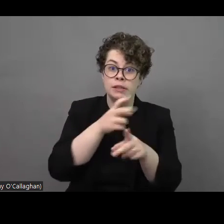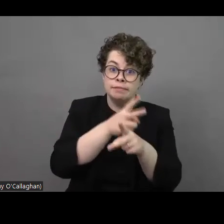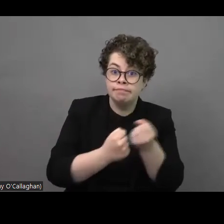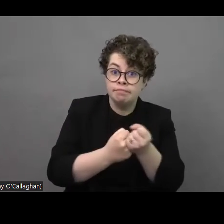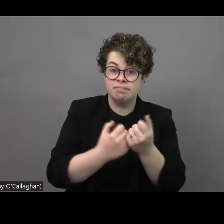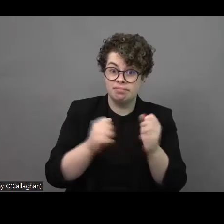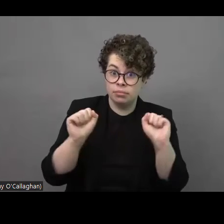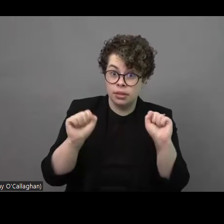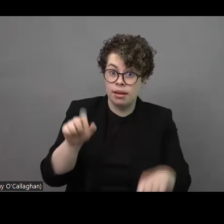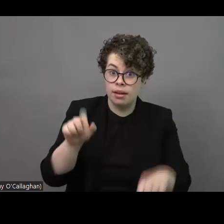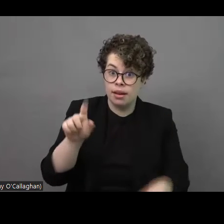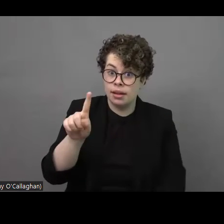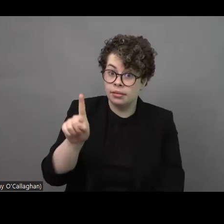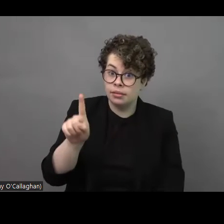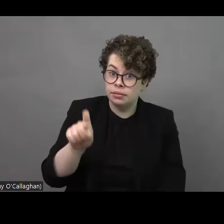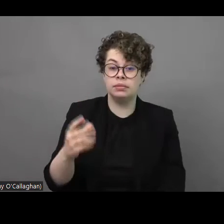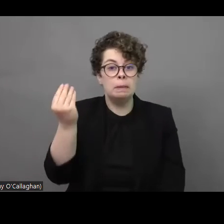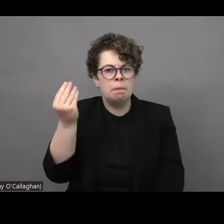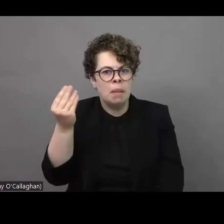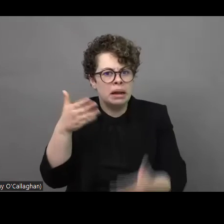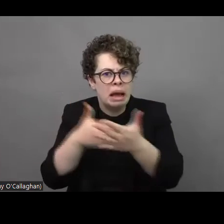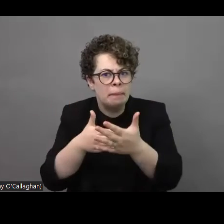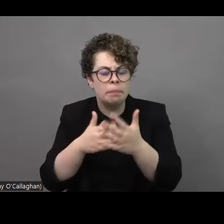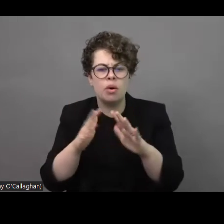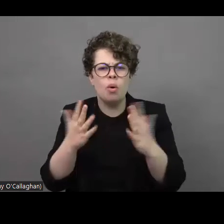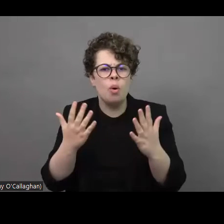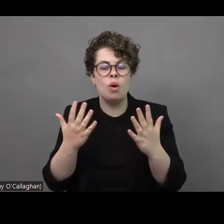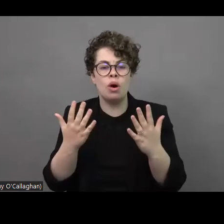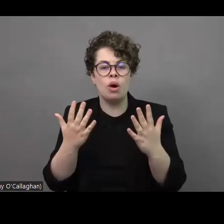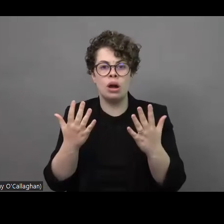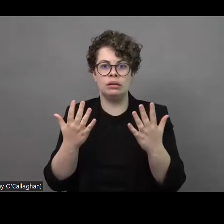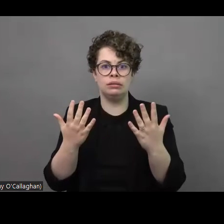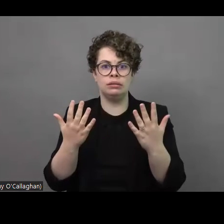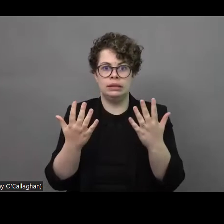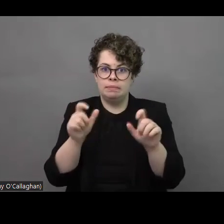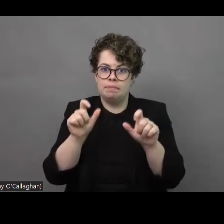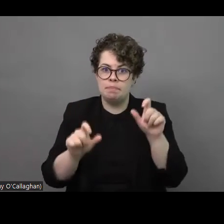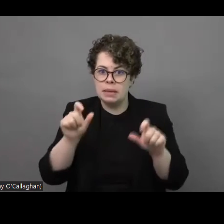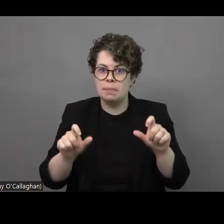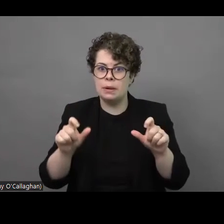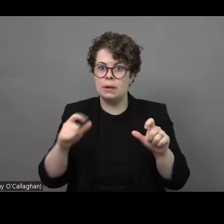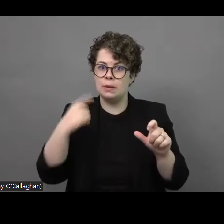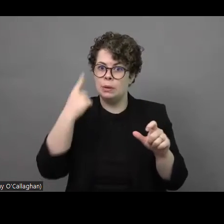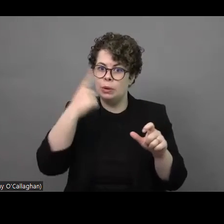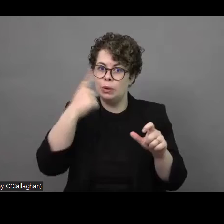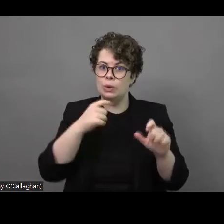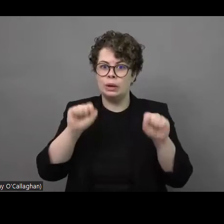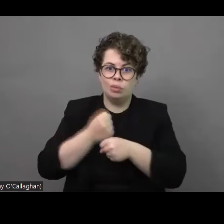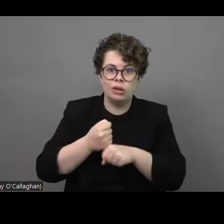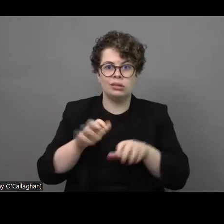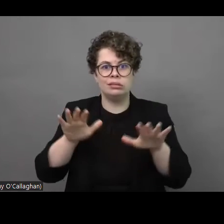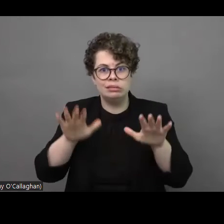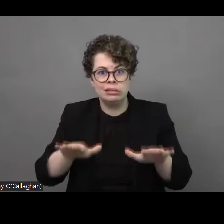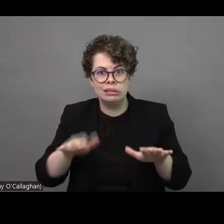people there who can do that is it merely financial constraints or is it also the issue of having people who are available with that